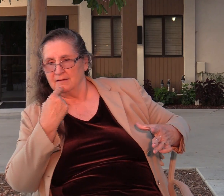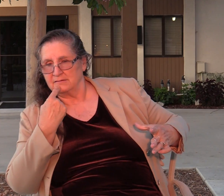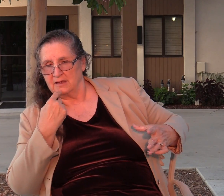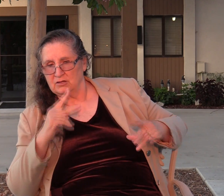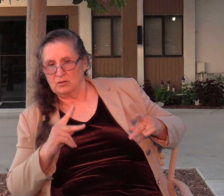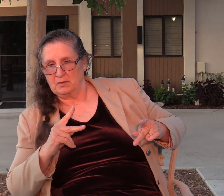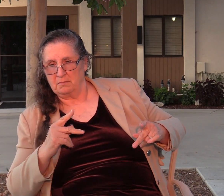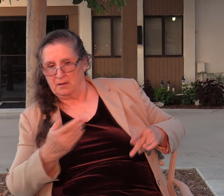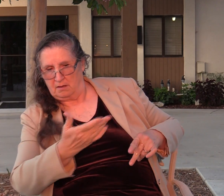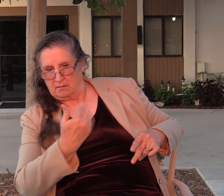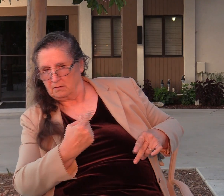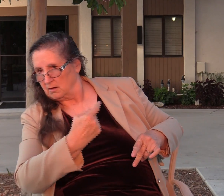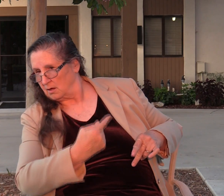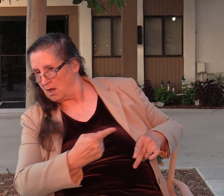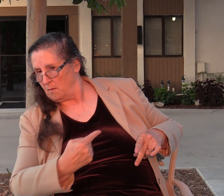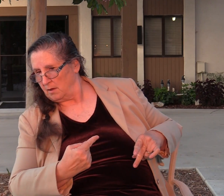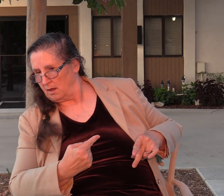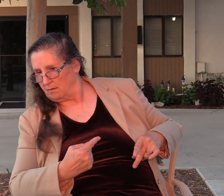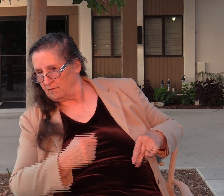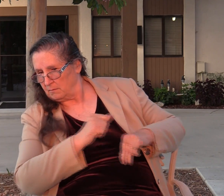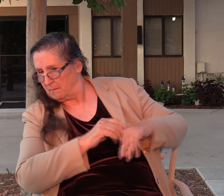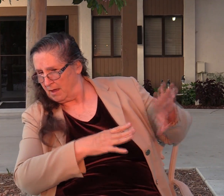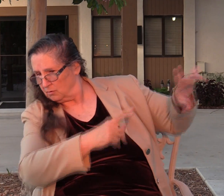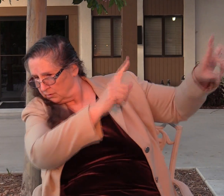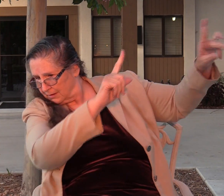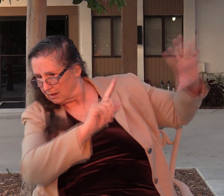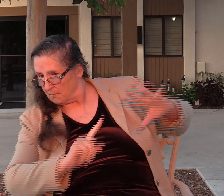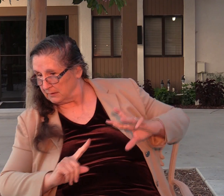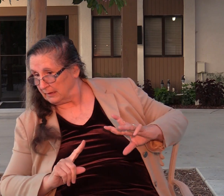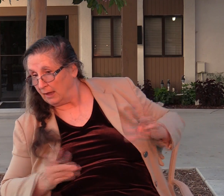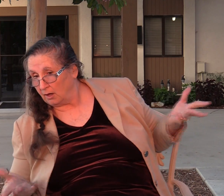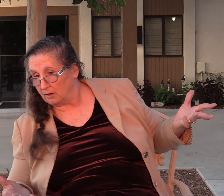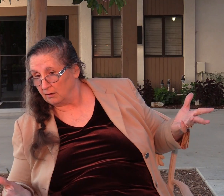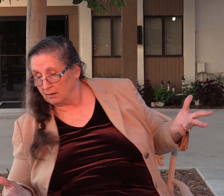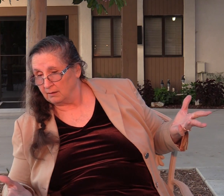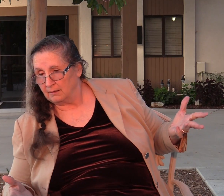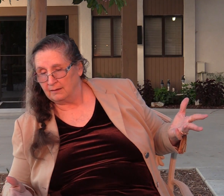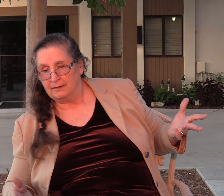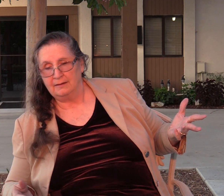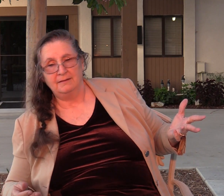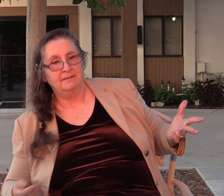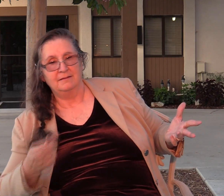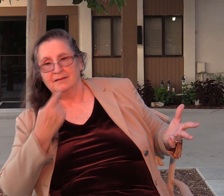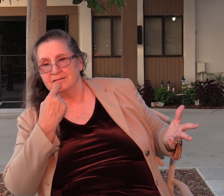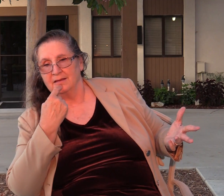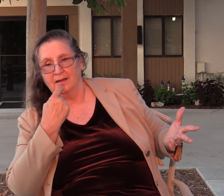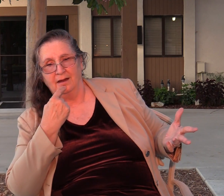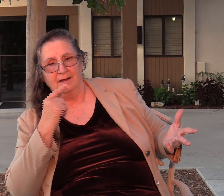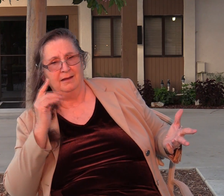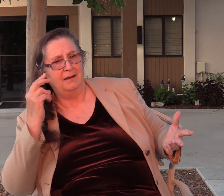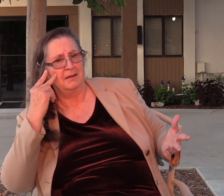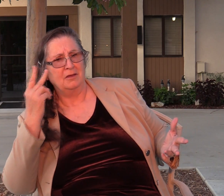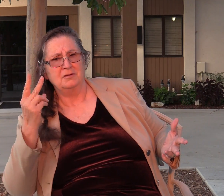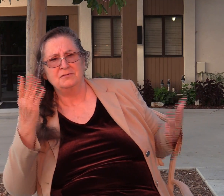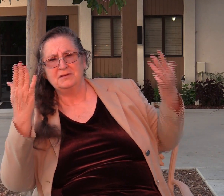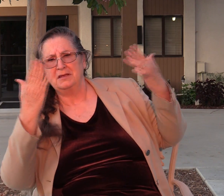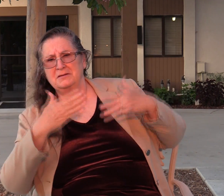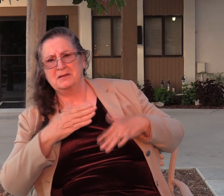are coming down from the tops of the mountains. But Zebul said to him, Oh man, you're just seeing shadows of the mountains as if they were